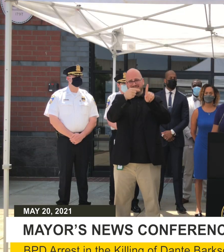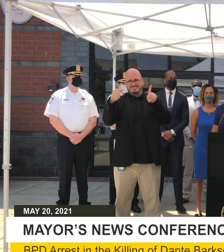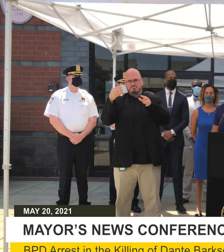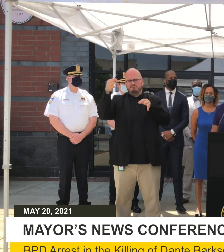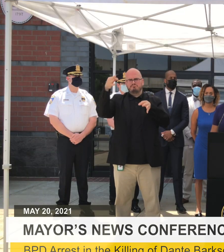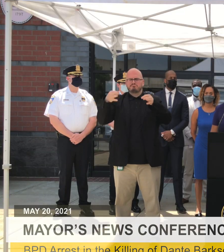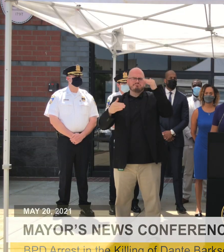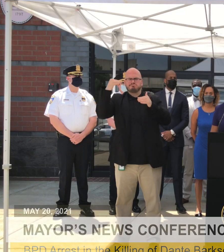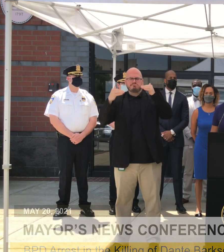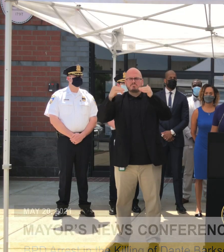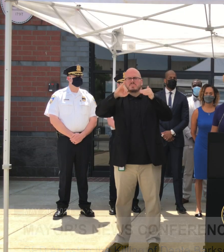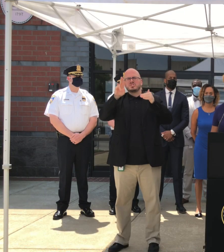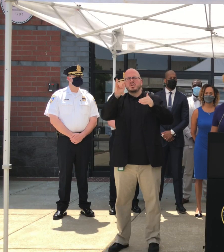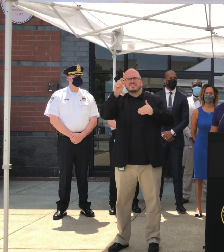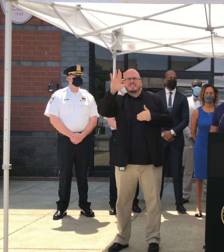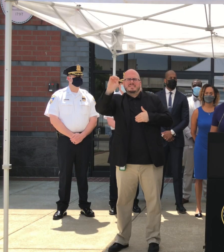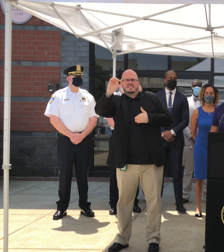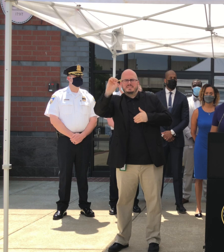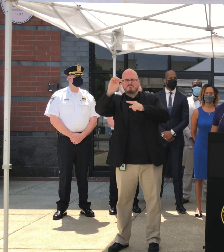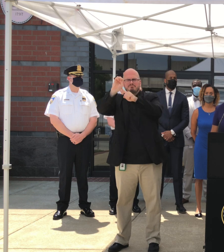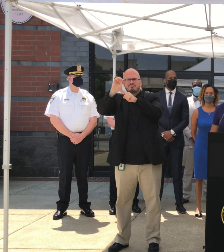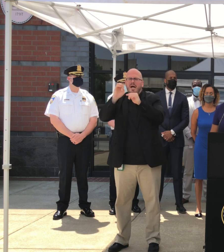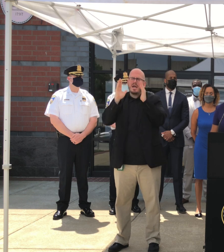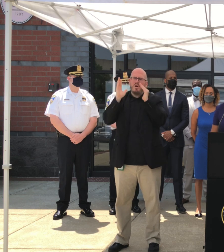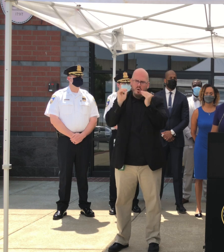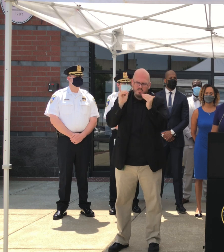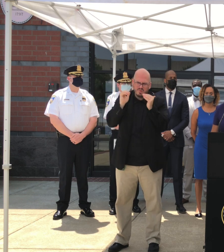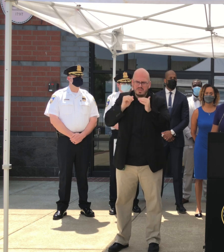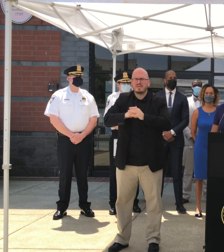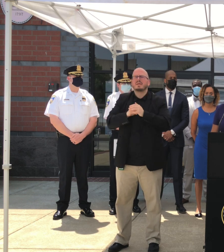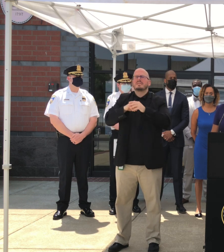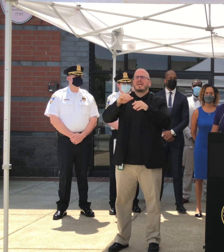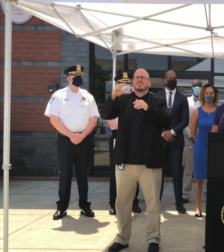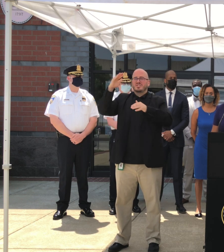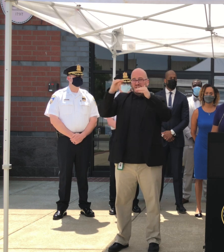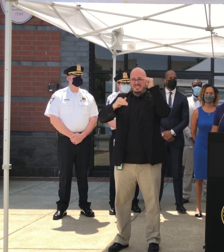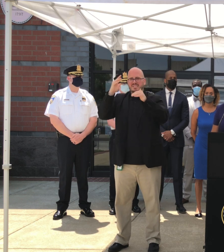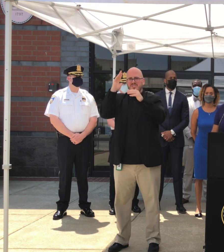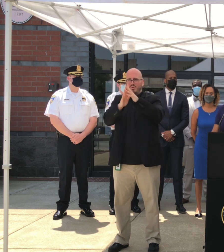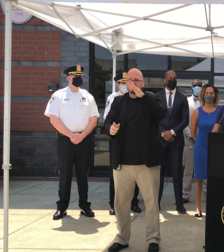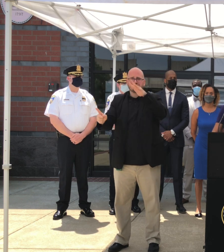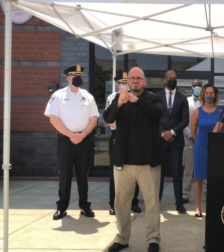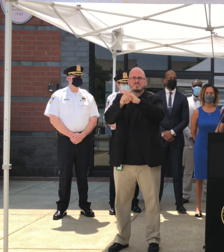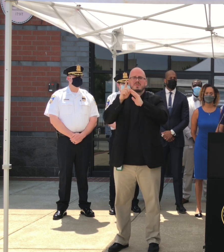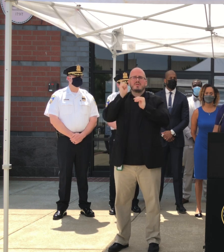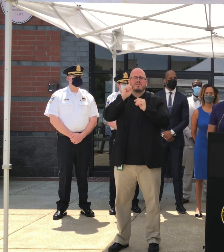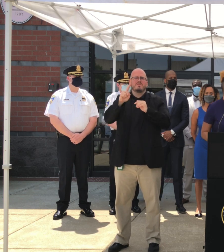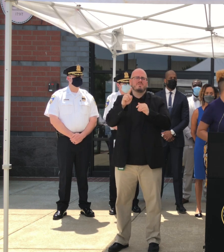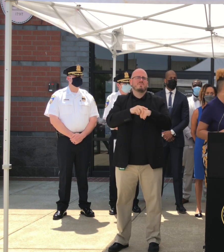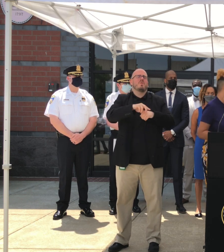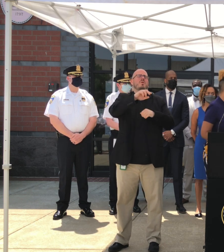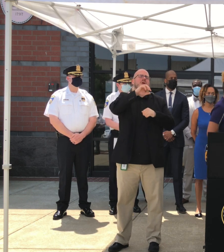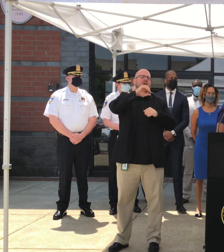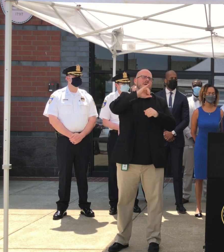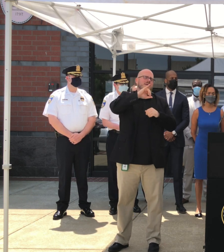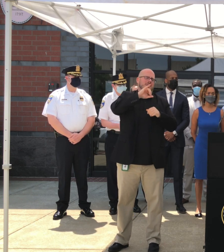I hope that the universe will deliver it for Tata and his family and our city. Thank you.